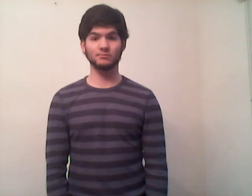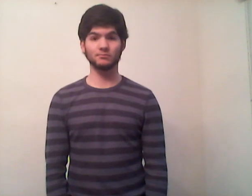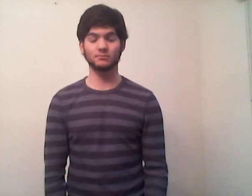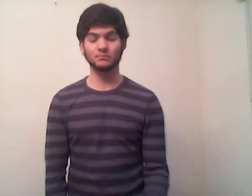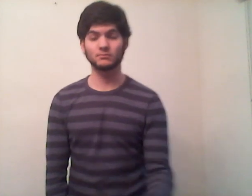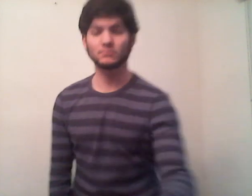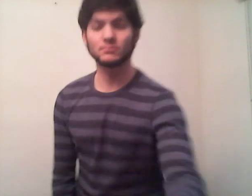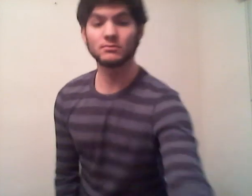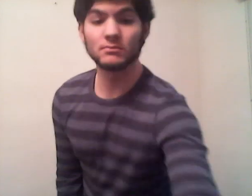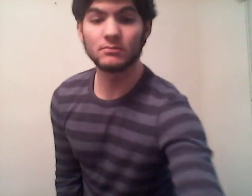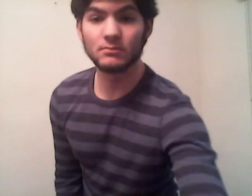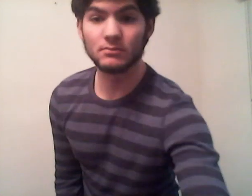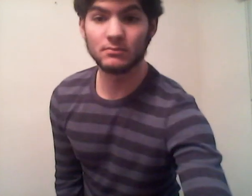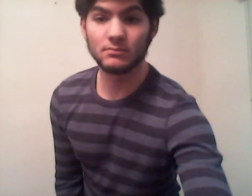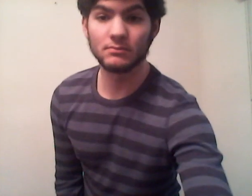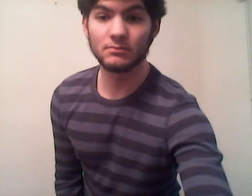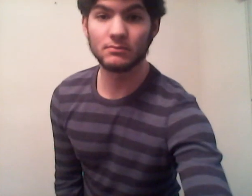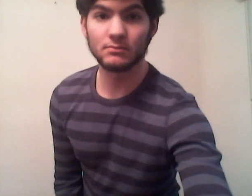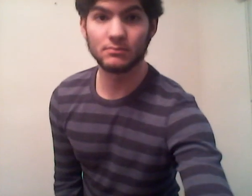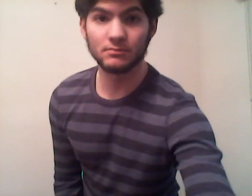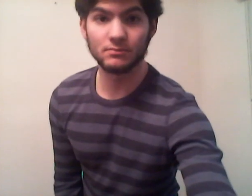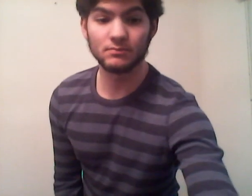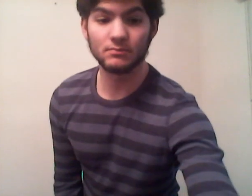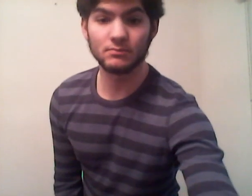To tell you a whole story